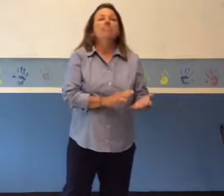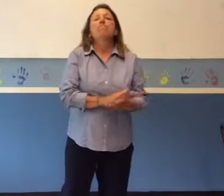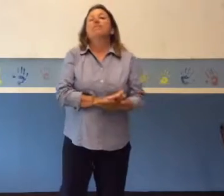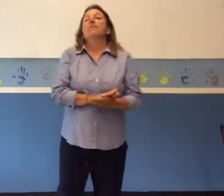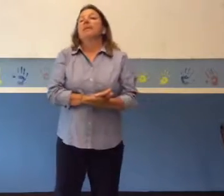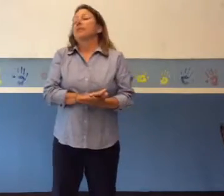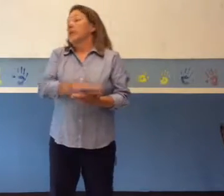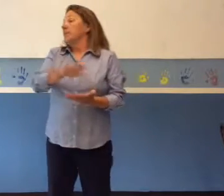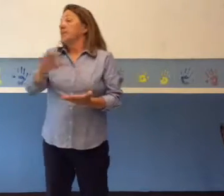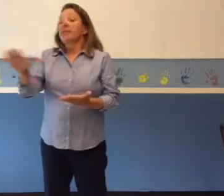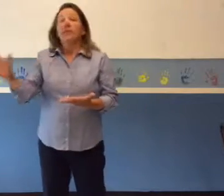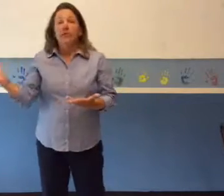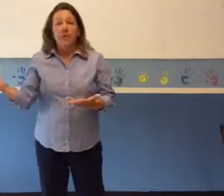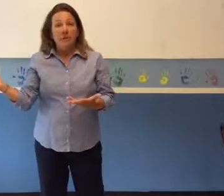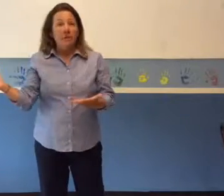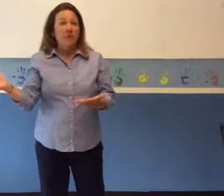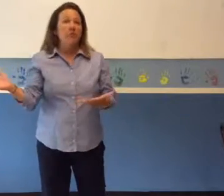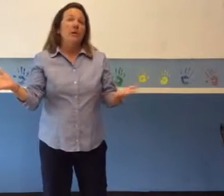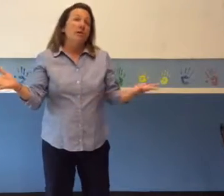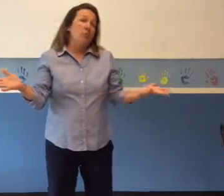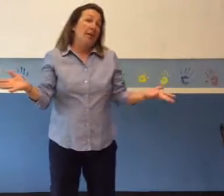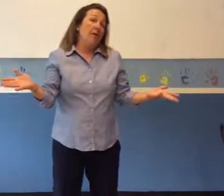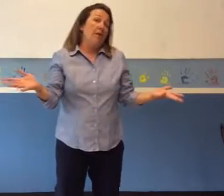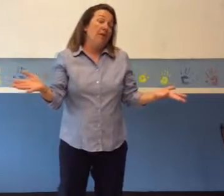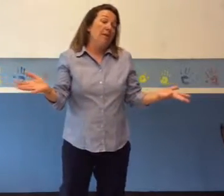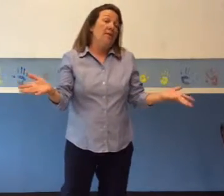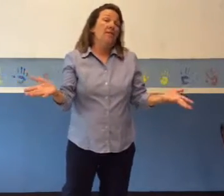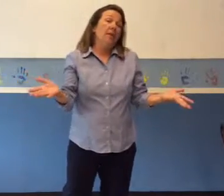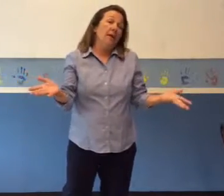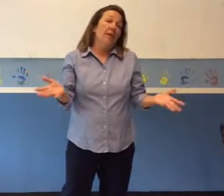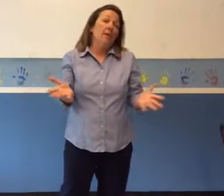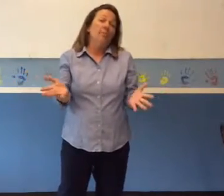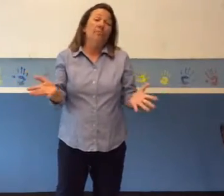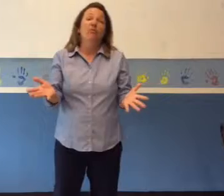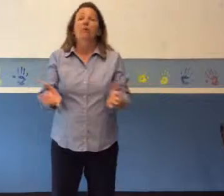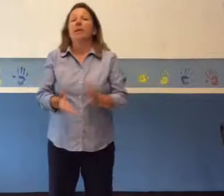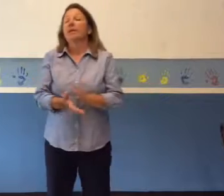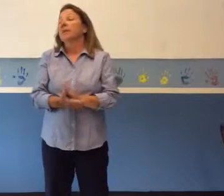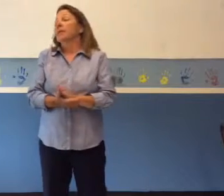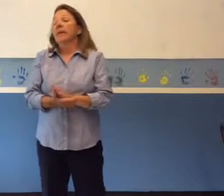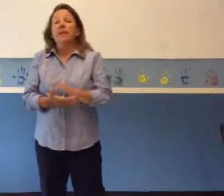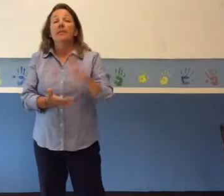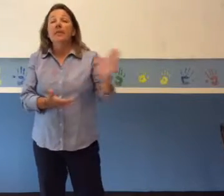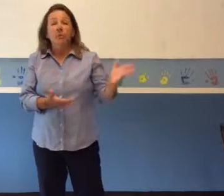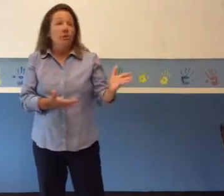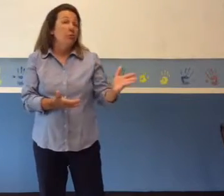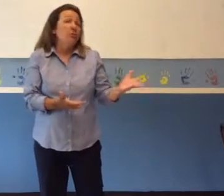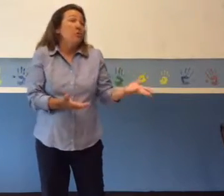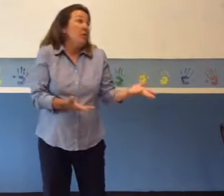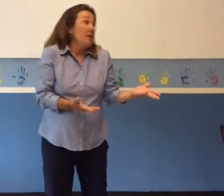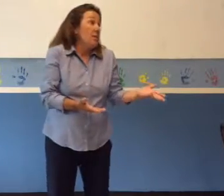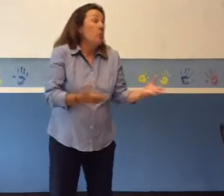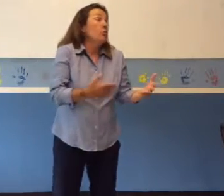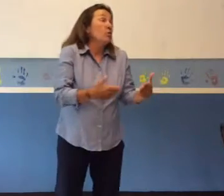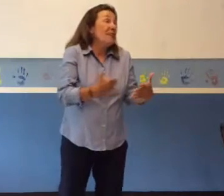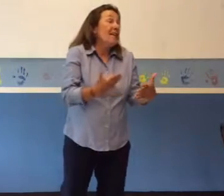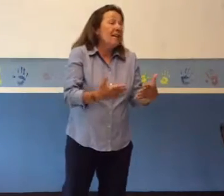They examine the teachers in their districts regularly to see how they are performing. Any teacher who routinely